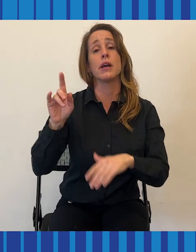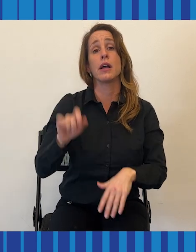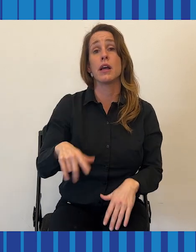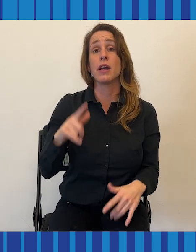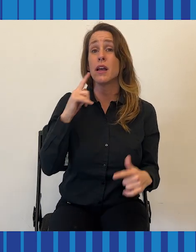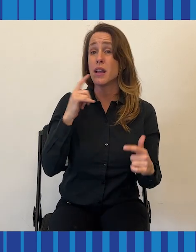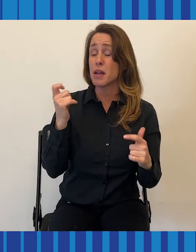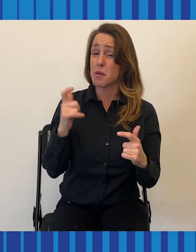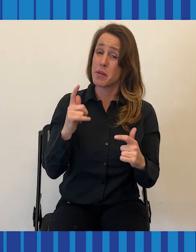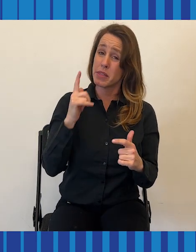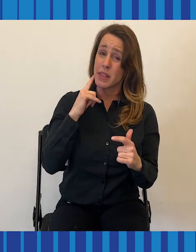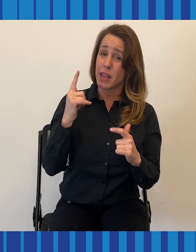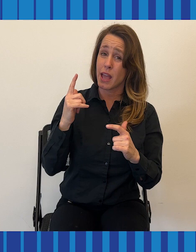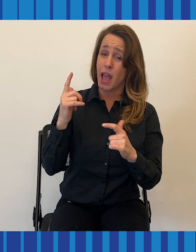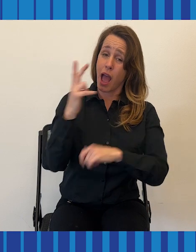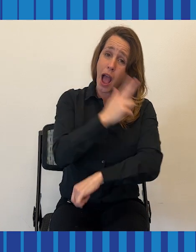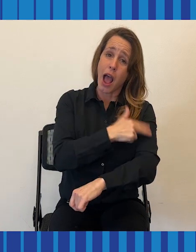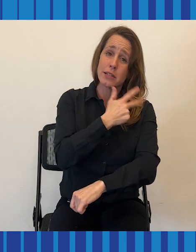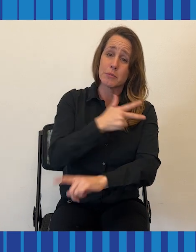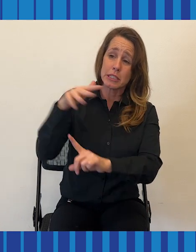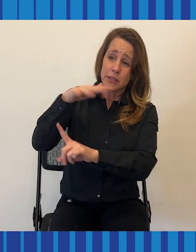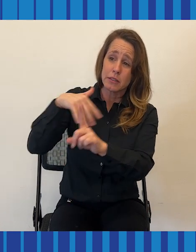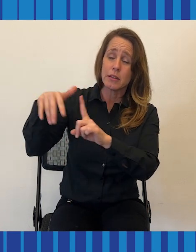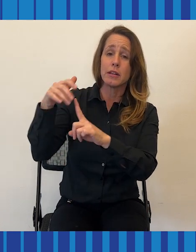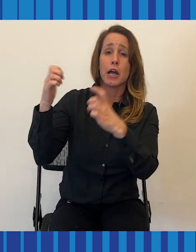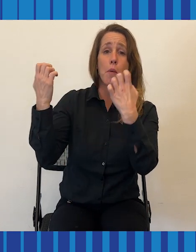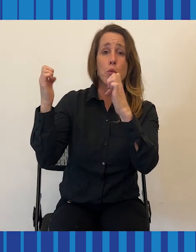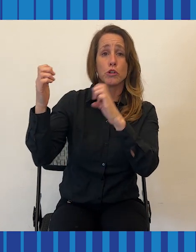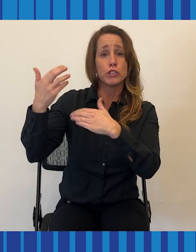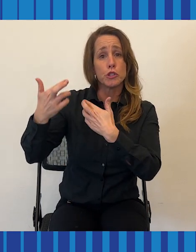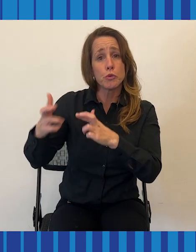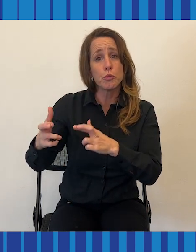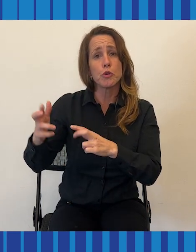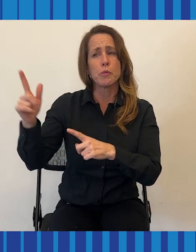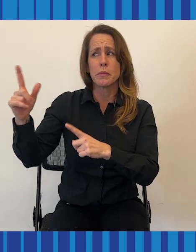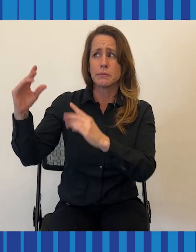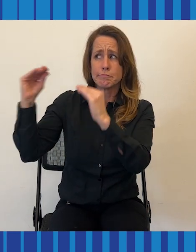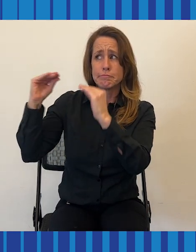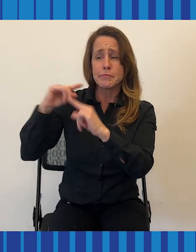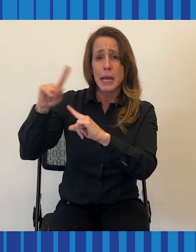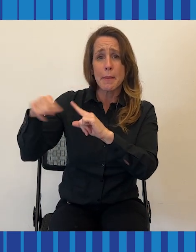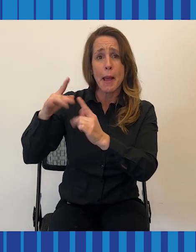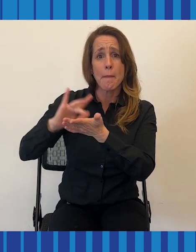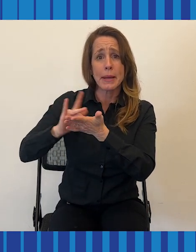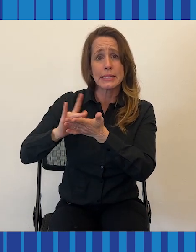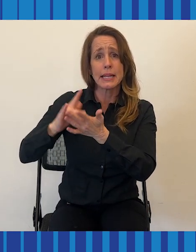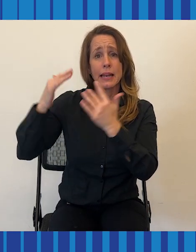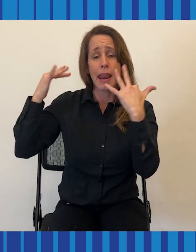environments, especially considering that people are giving you advice on your medications in the emergency room.